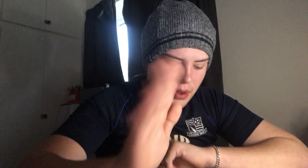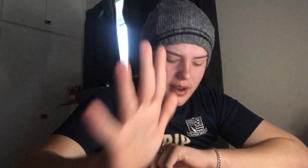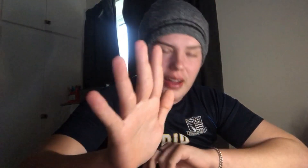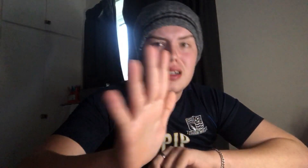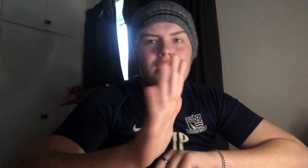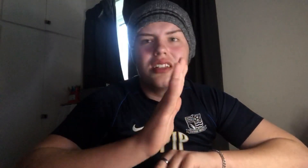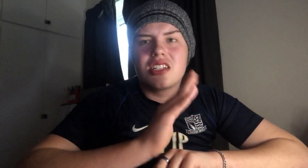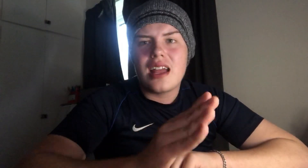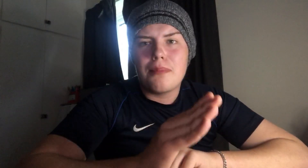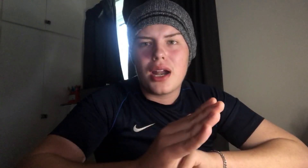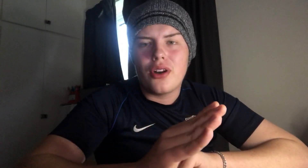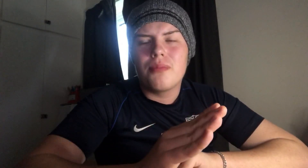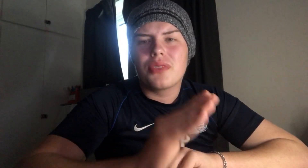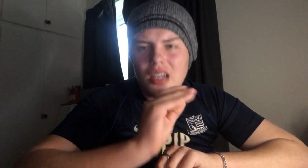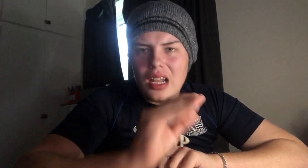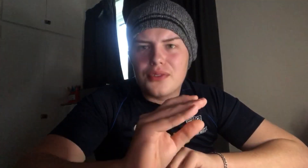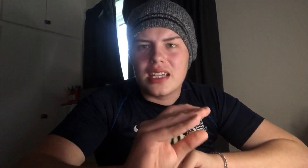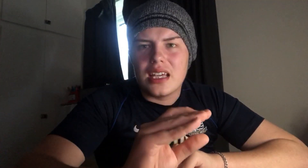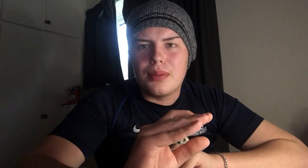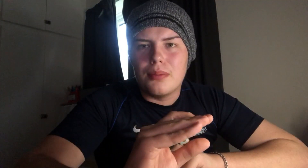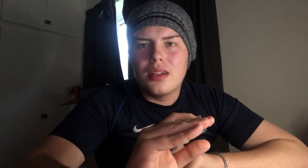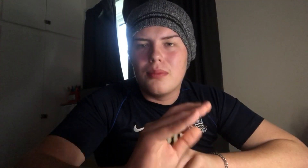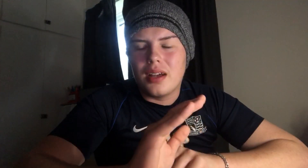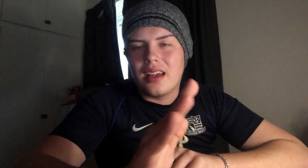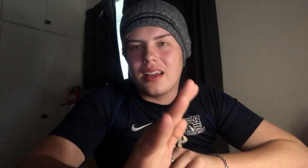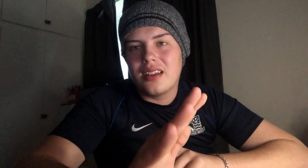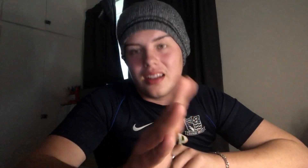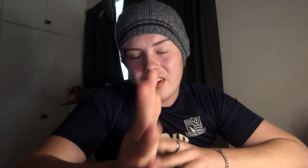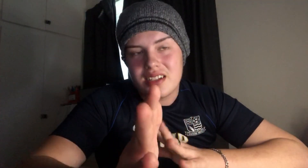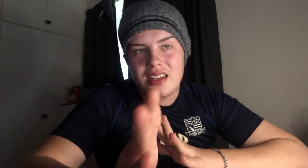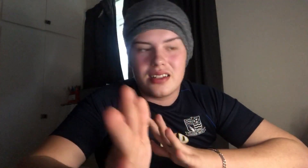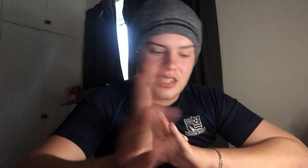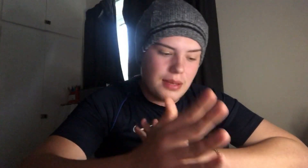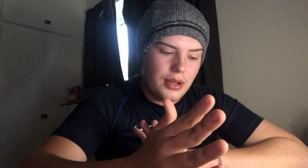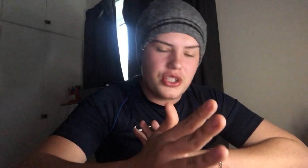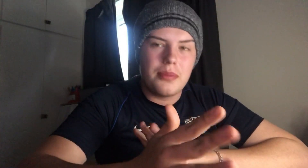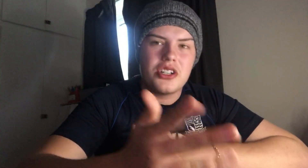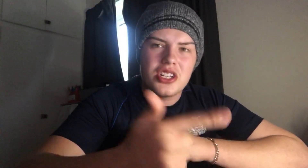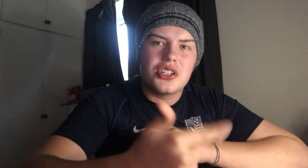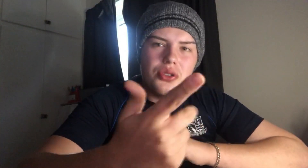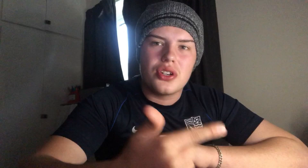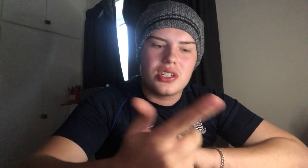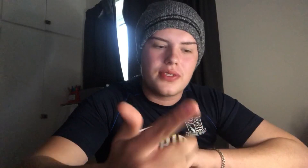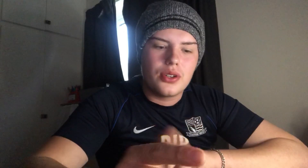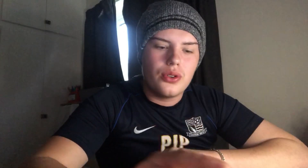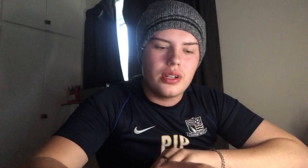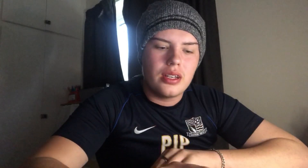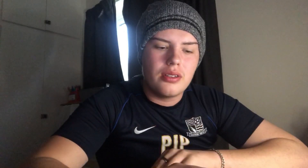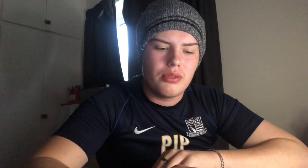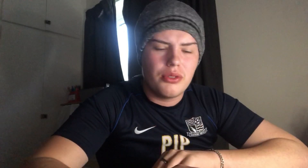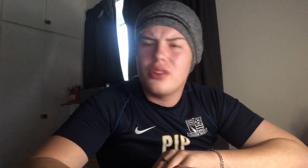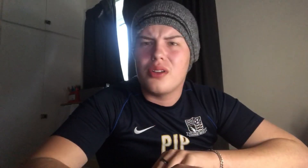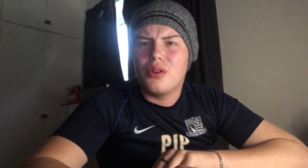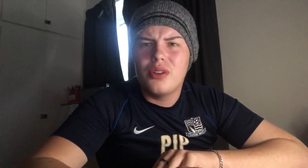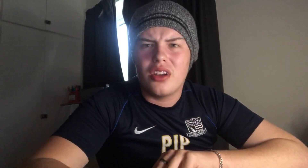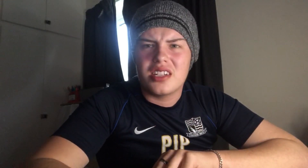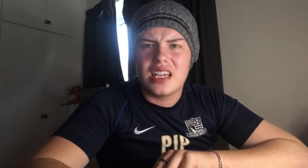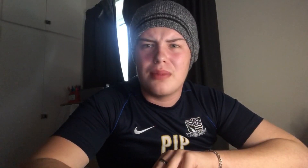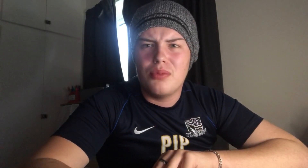But no, Sam Barrett, love to keep him, but like I said, similar to Jack Bridges, it's two sides of a coin. Well, no, I wouldn't like to keep him.